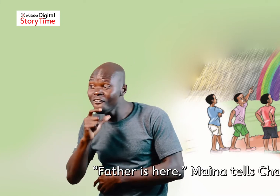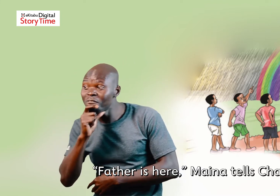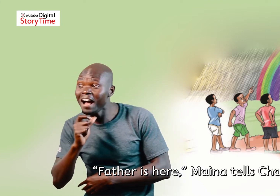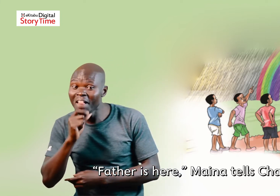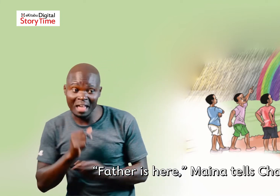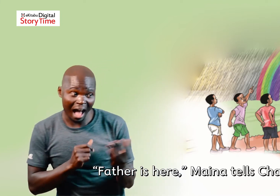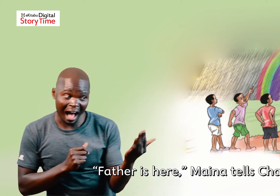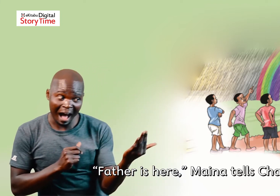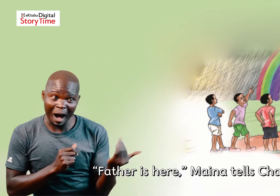Charo